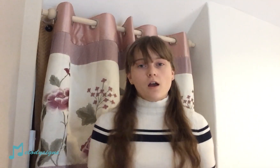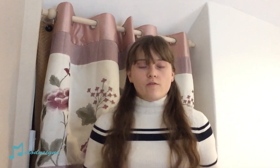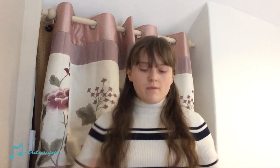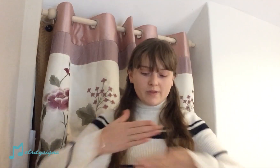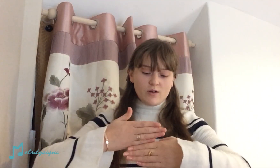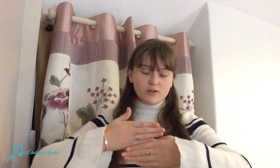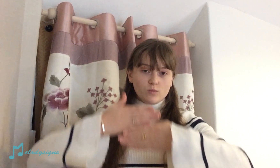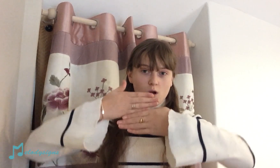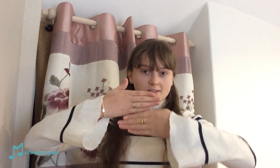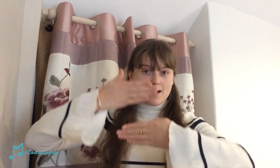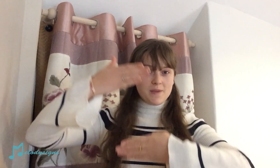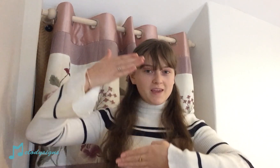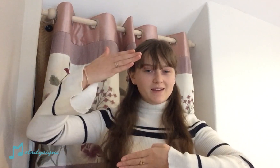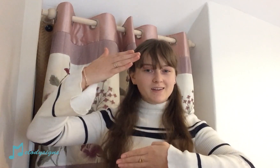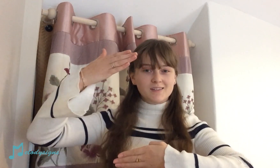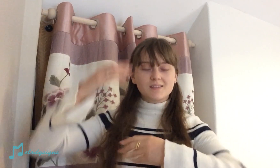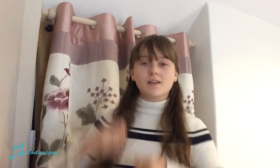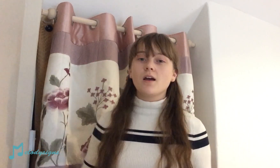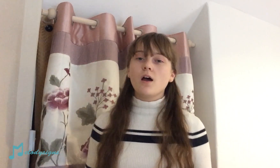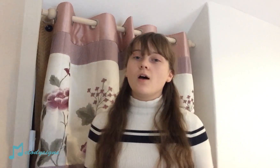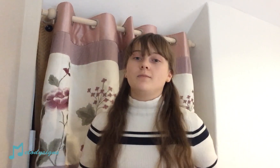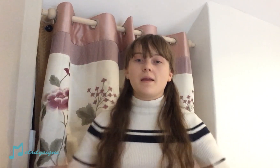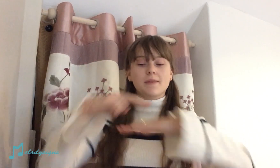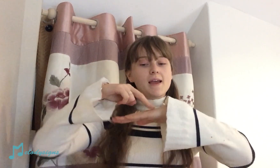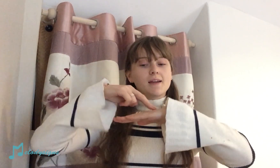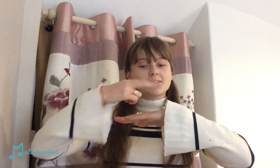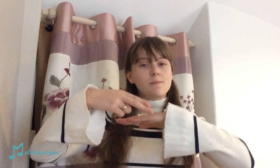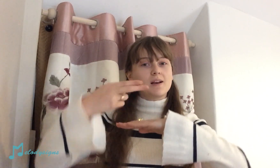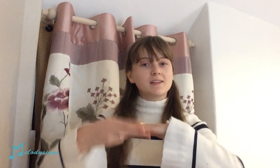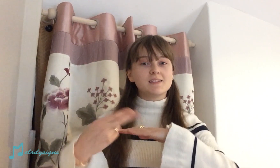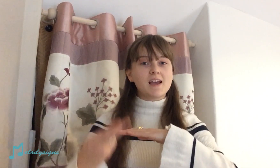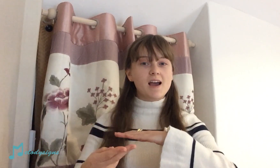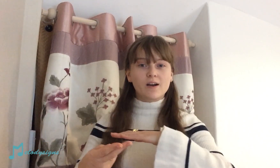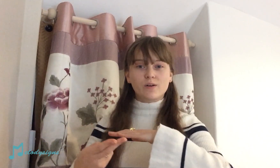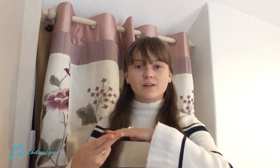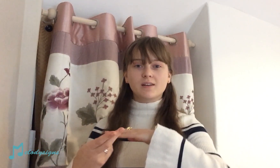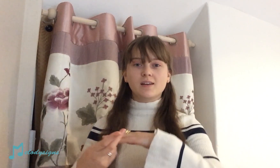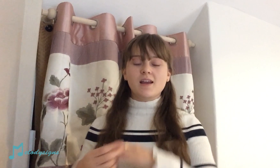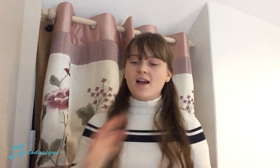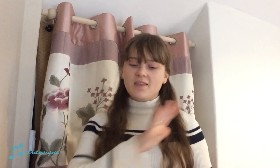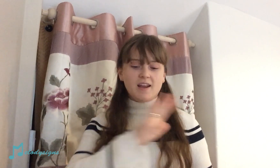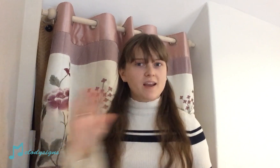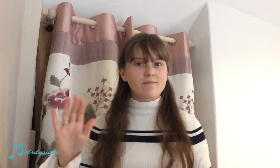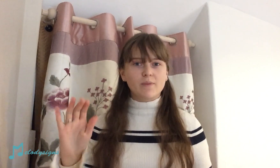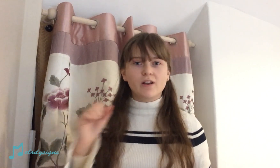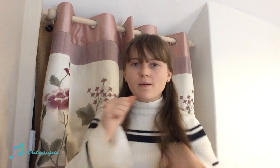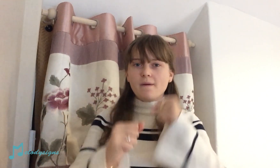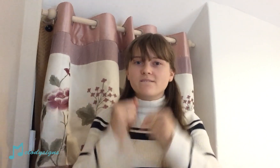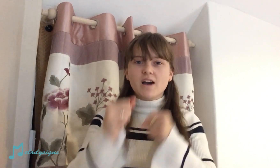Remember those walls I built, well baby they're tumbling down And they didn't even put up a